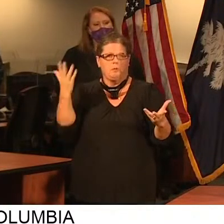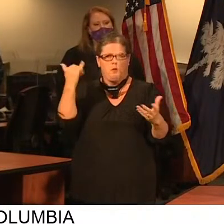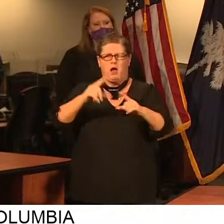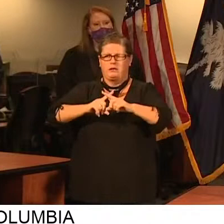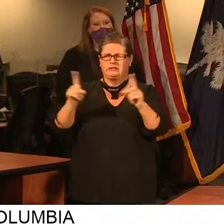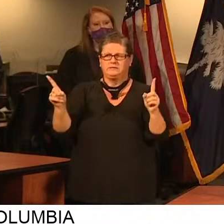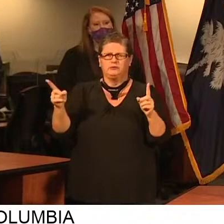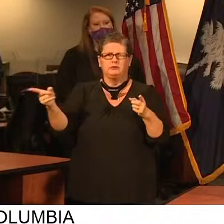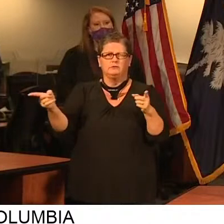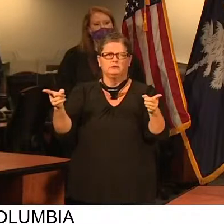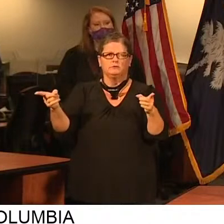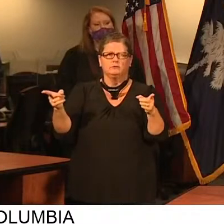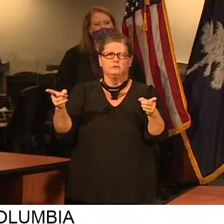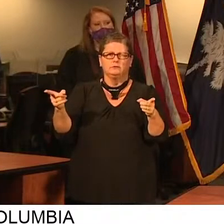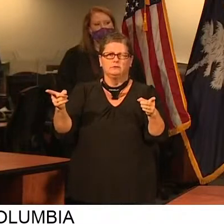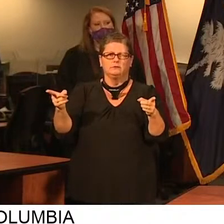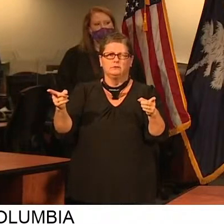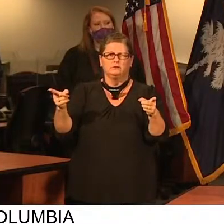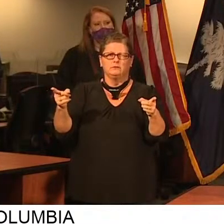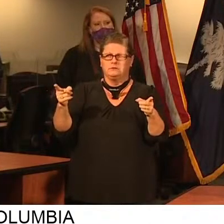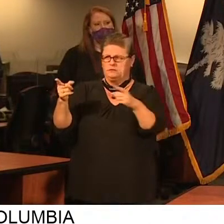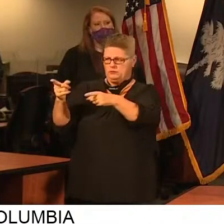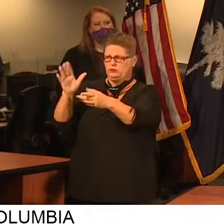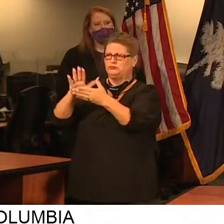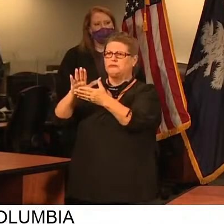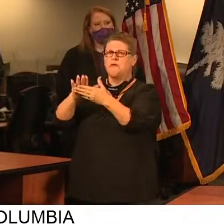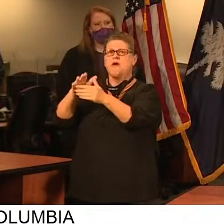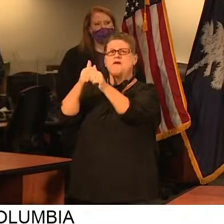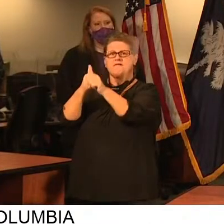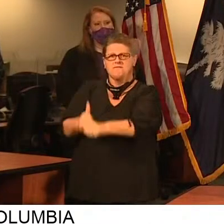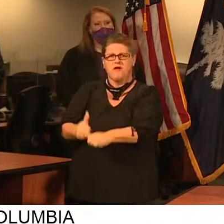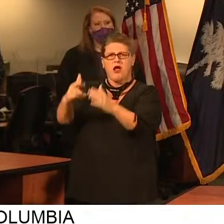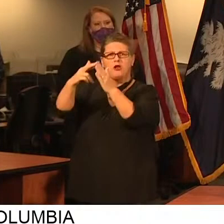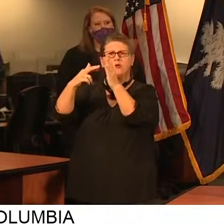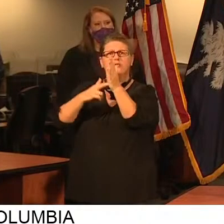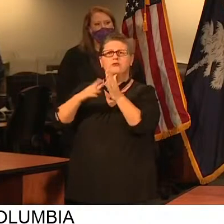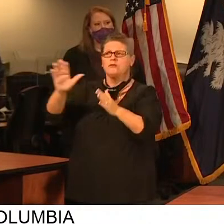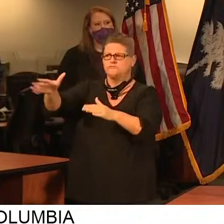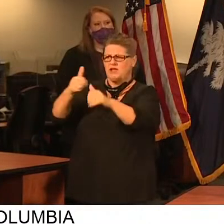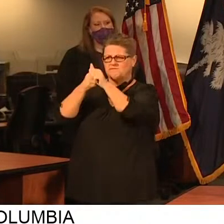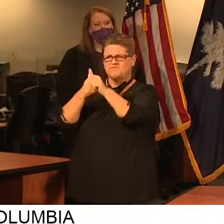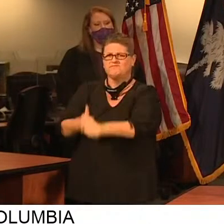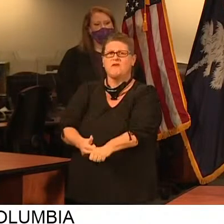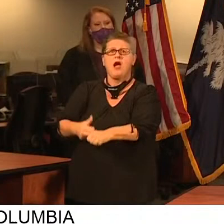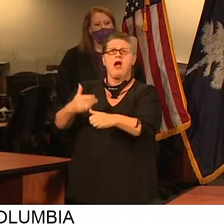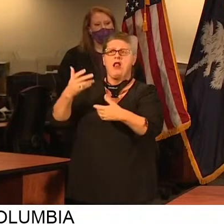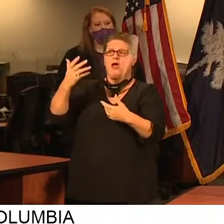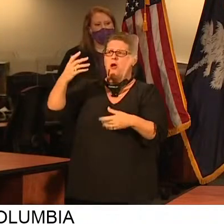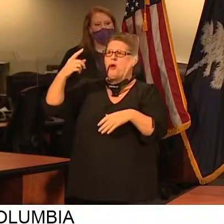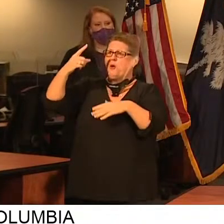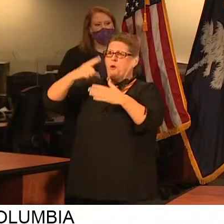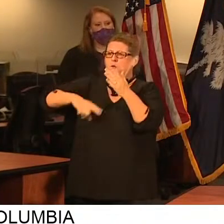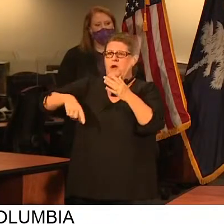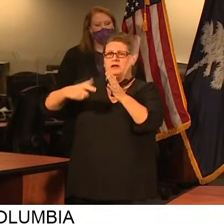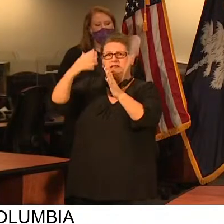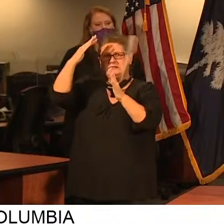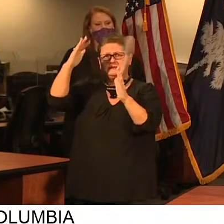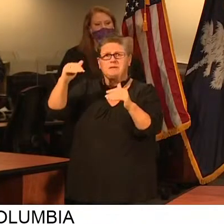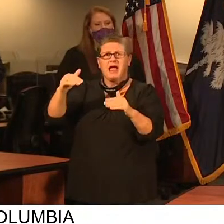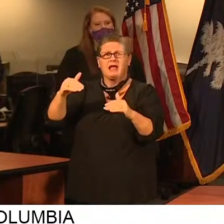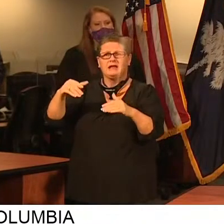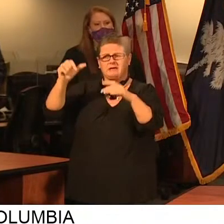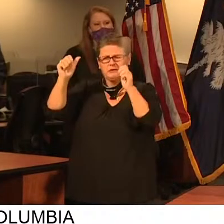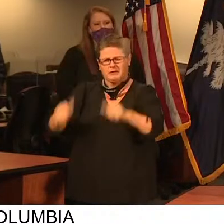following official COVID-19 procedures and protocols, schools, too, can be reopened